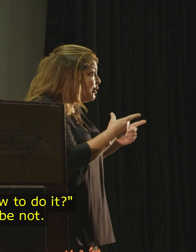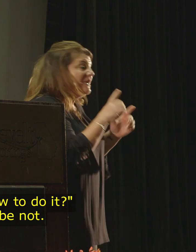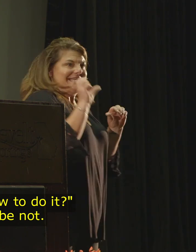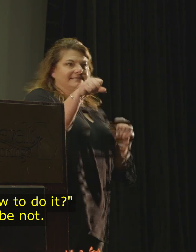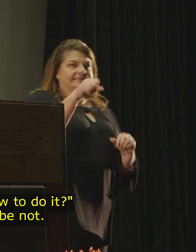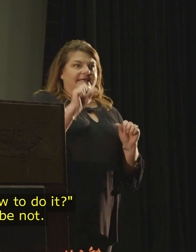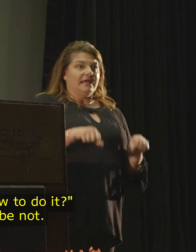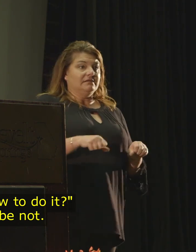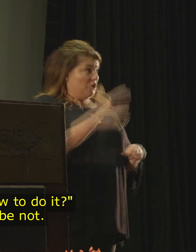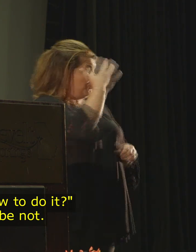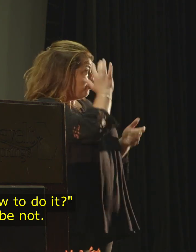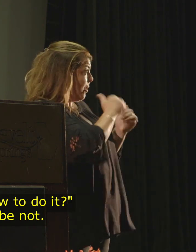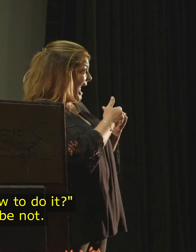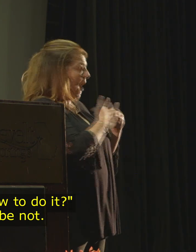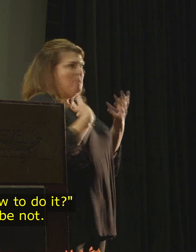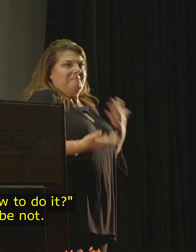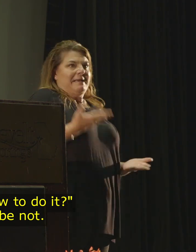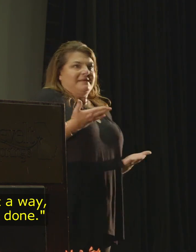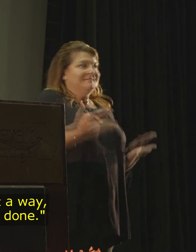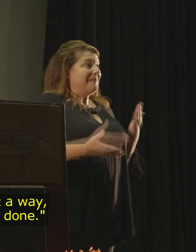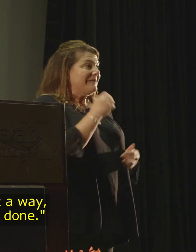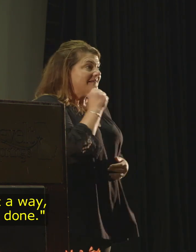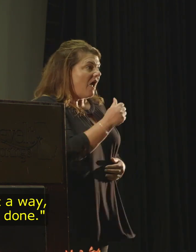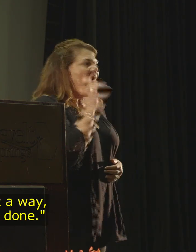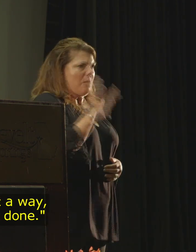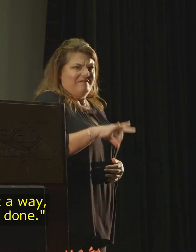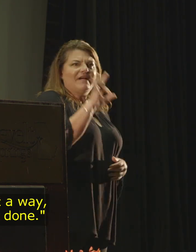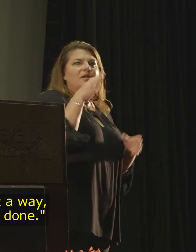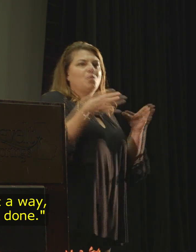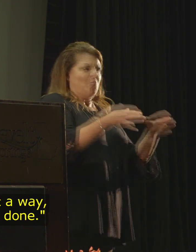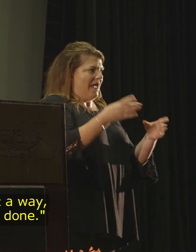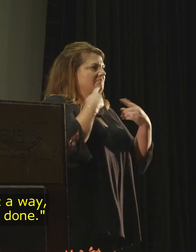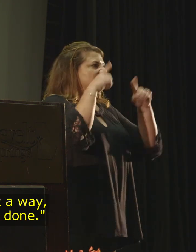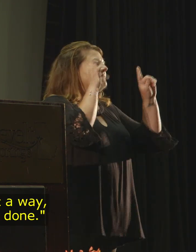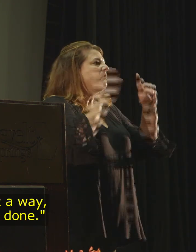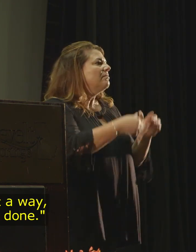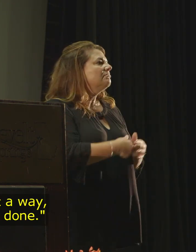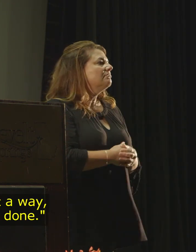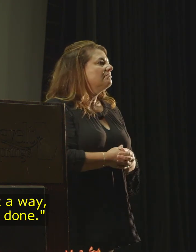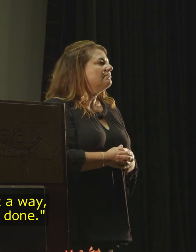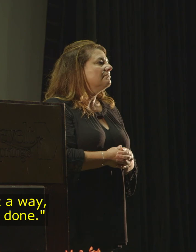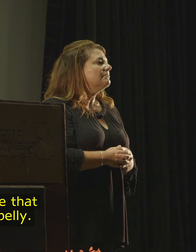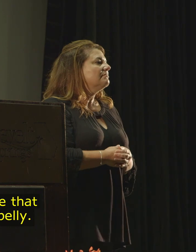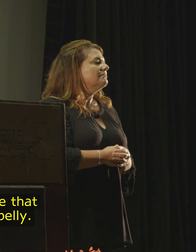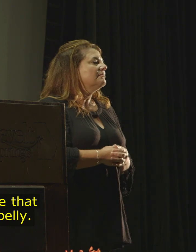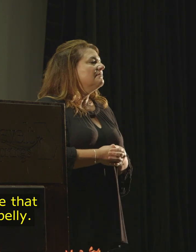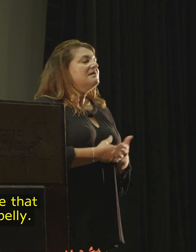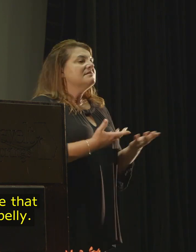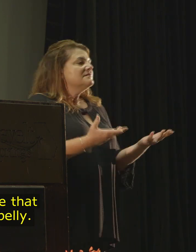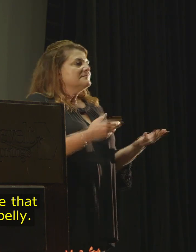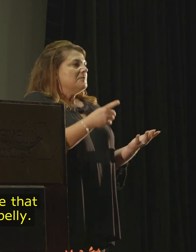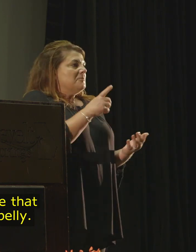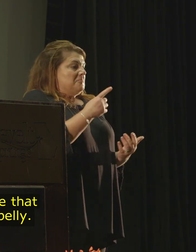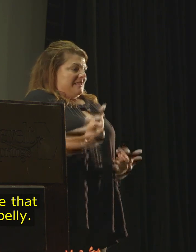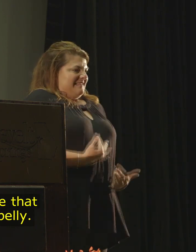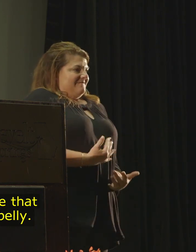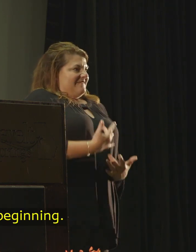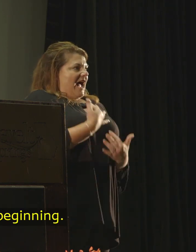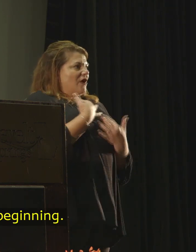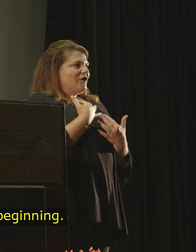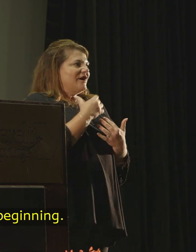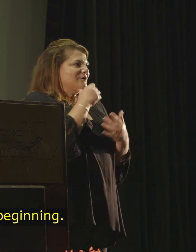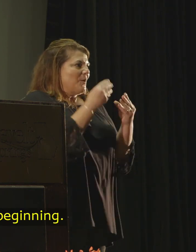Do you know how to do it? Maybe? Maybe not. I will find out a way, and I'll get it done. So don't lose that fire in the belly.